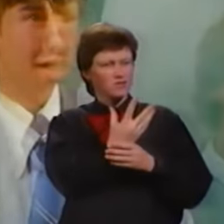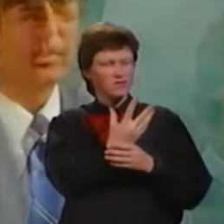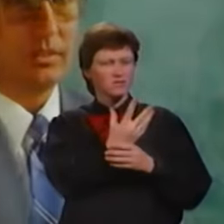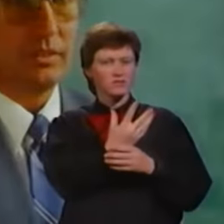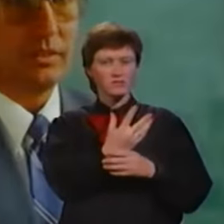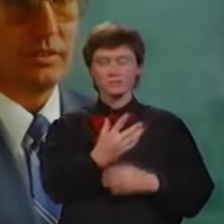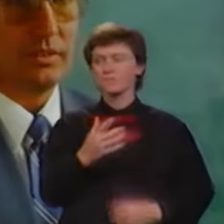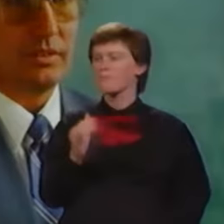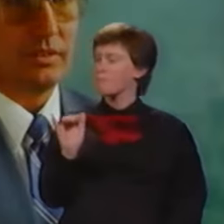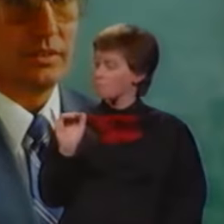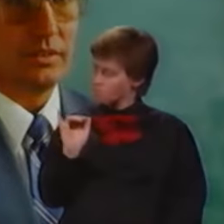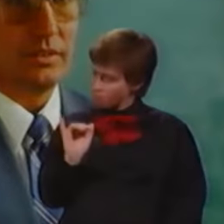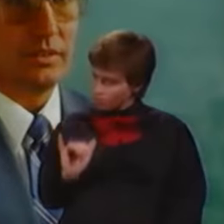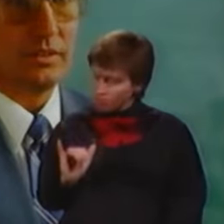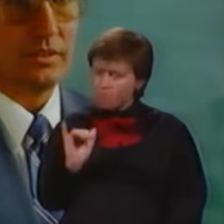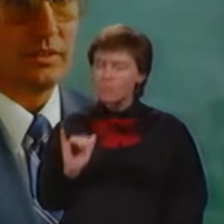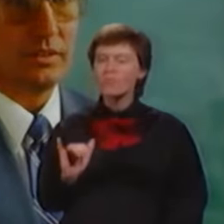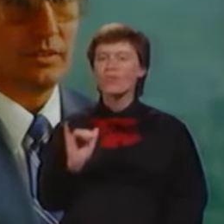Hmm.